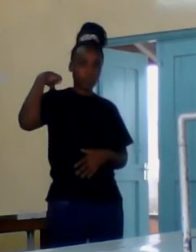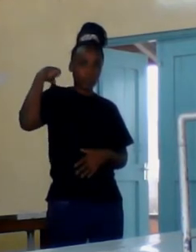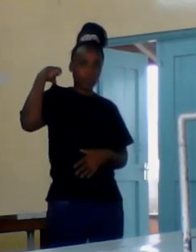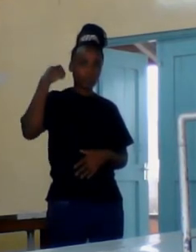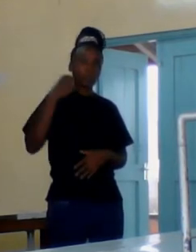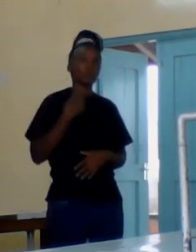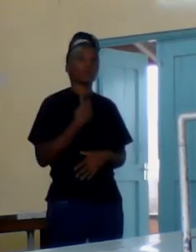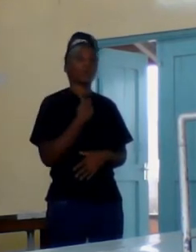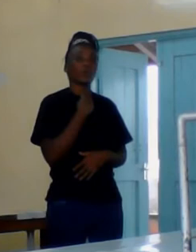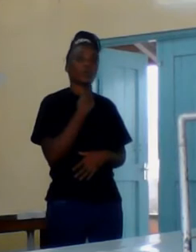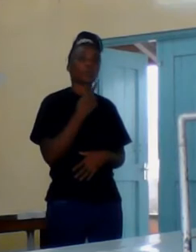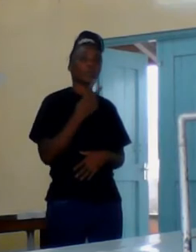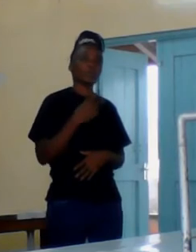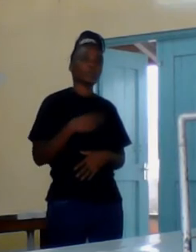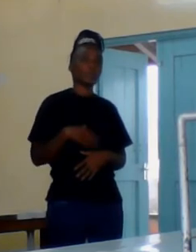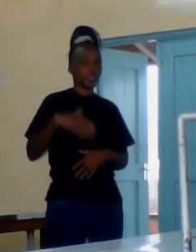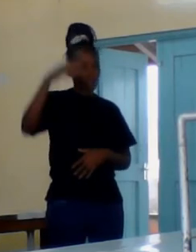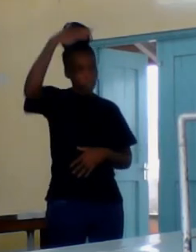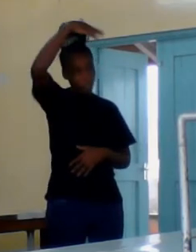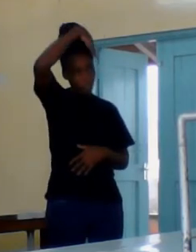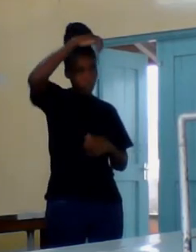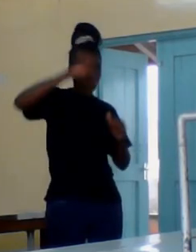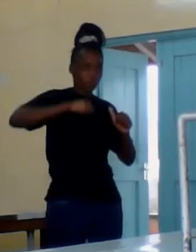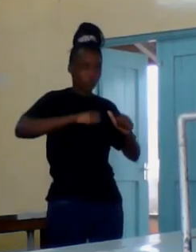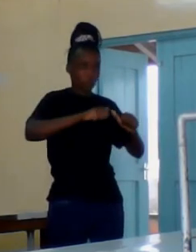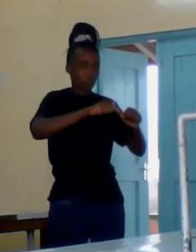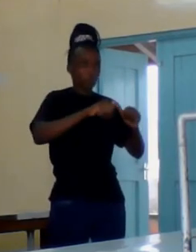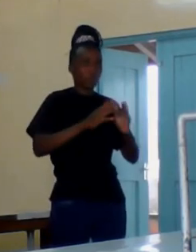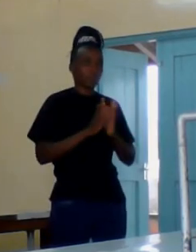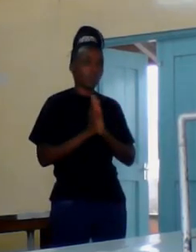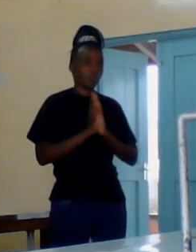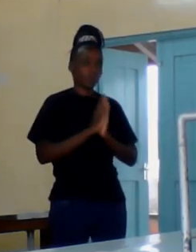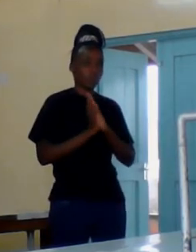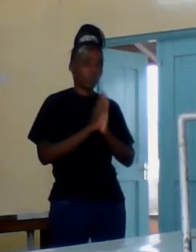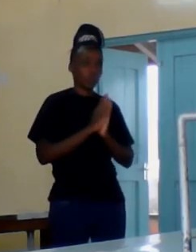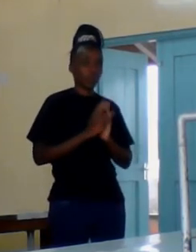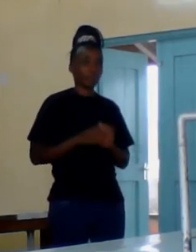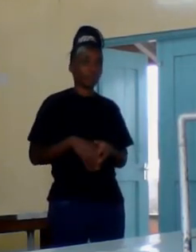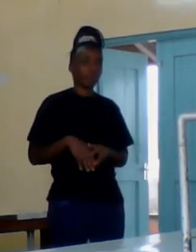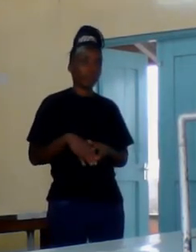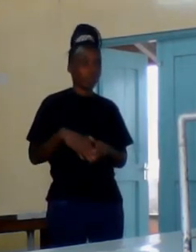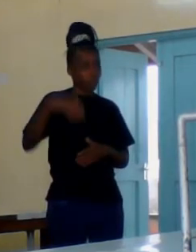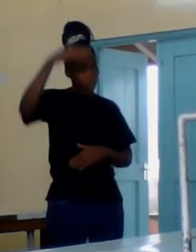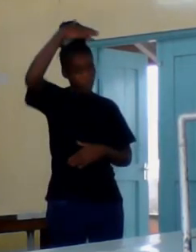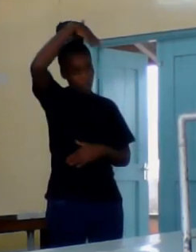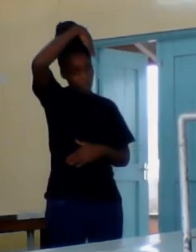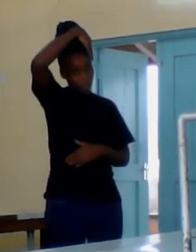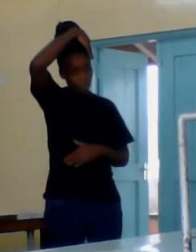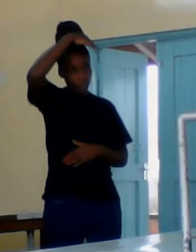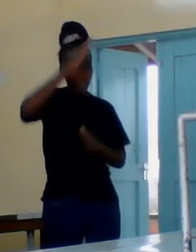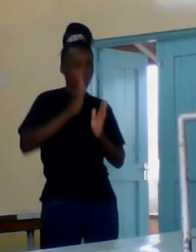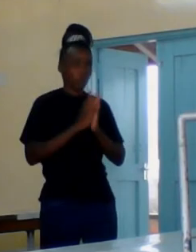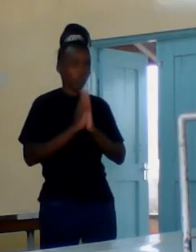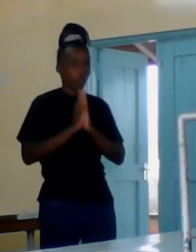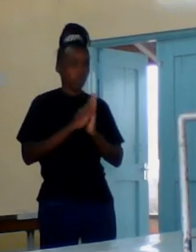she continued the story. She gave us a story of her life and a chaos